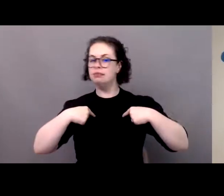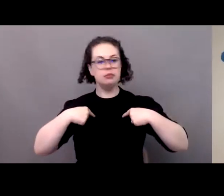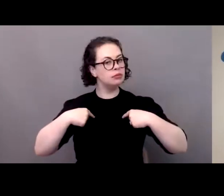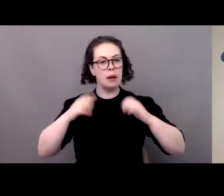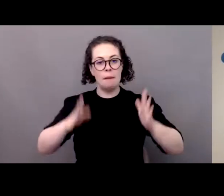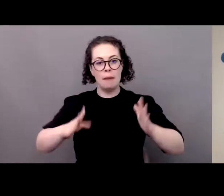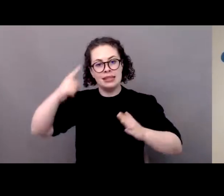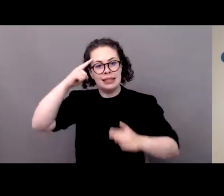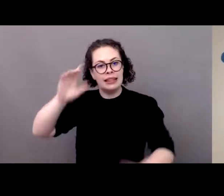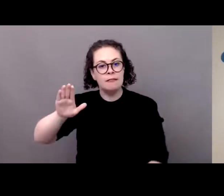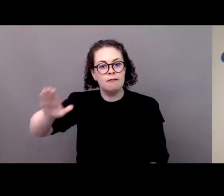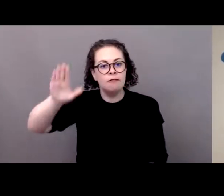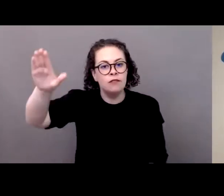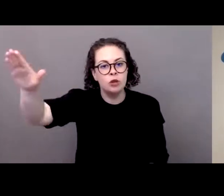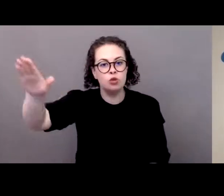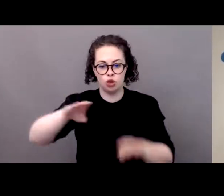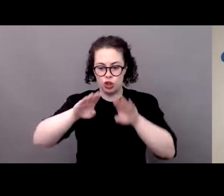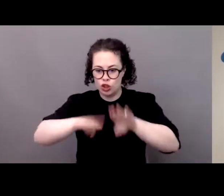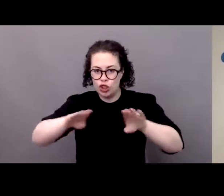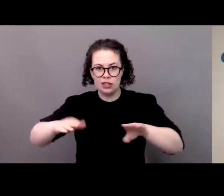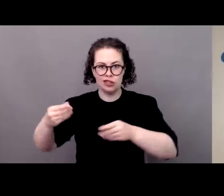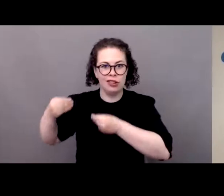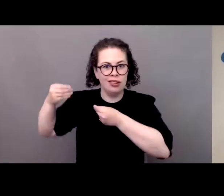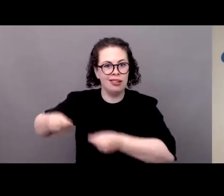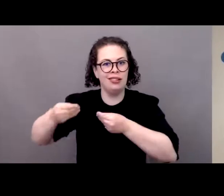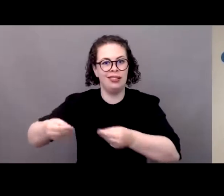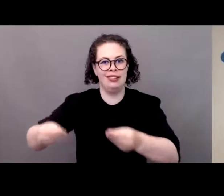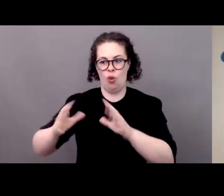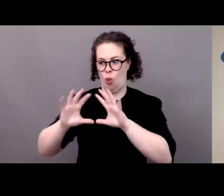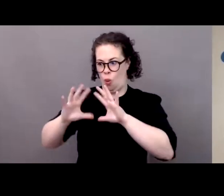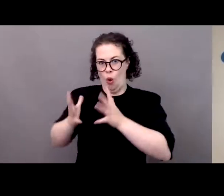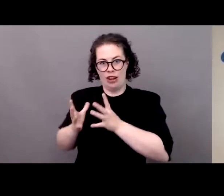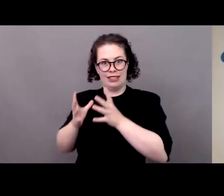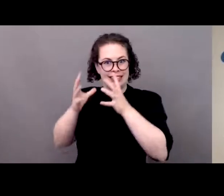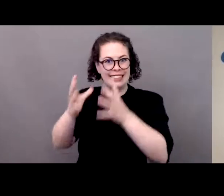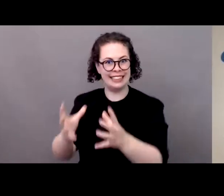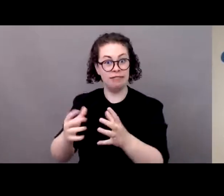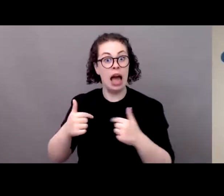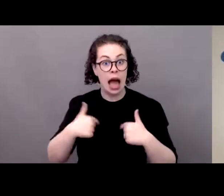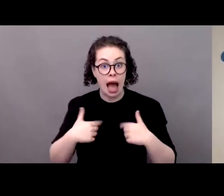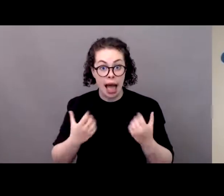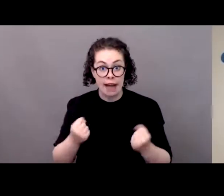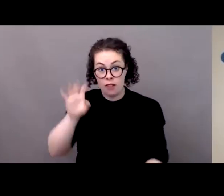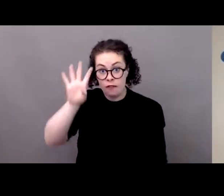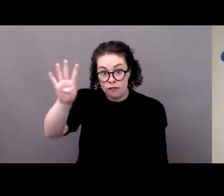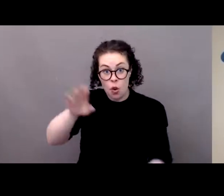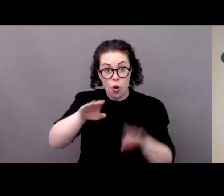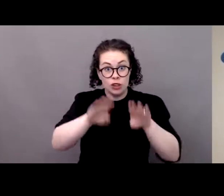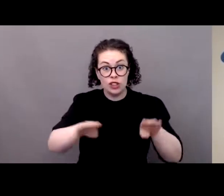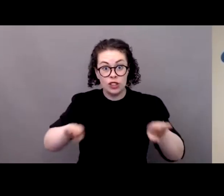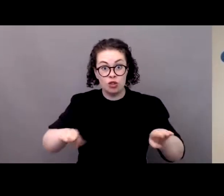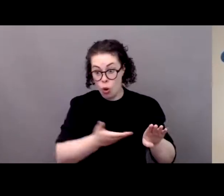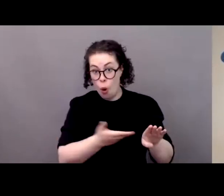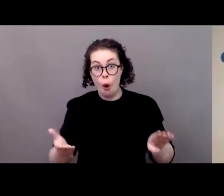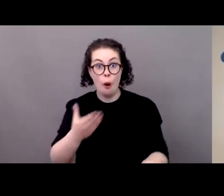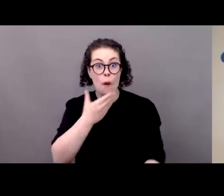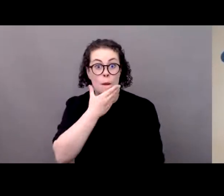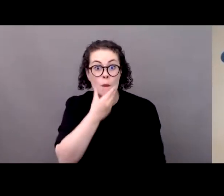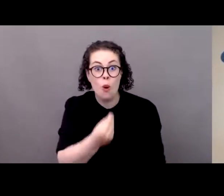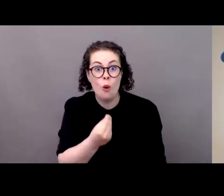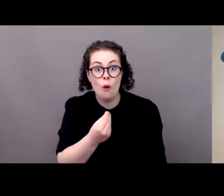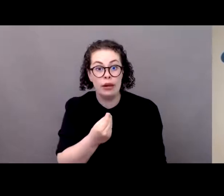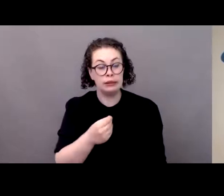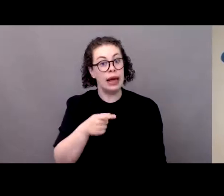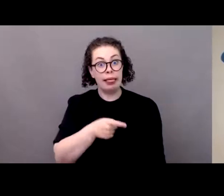i mean talking from my personal example i have four kids old boys and i just really need to have a legacy that would be completely